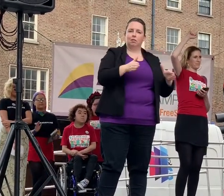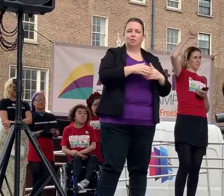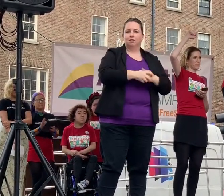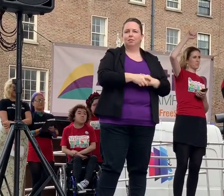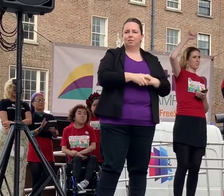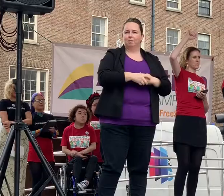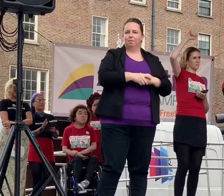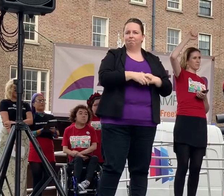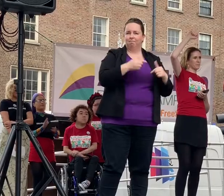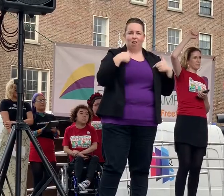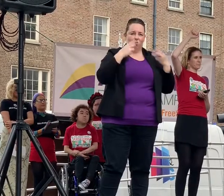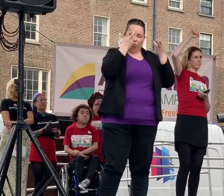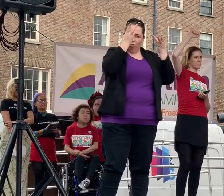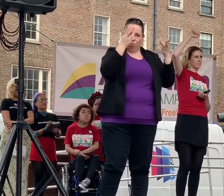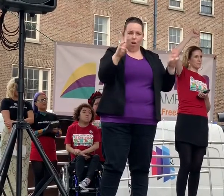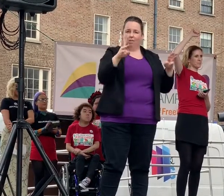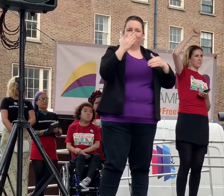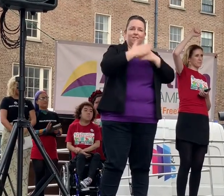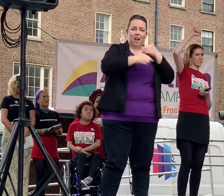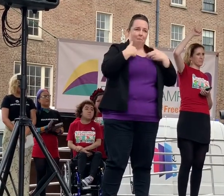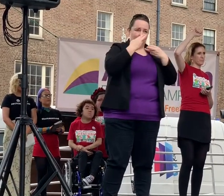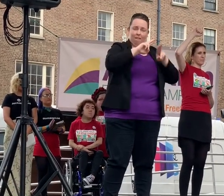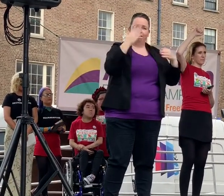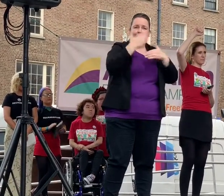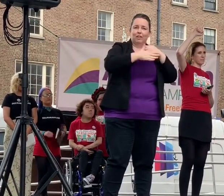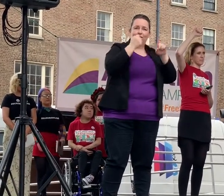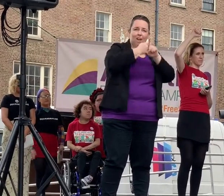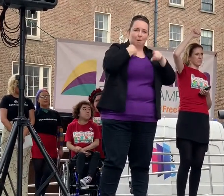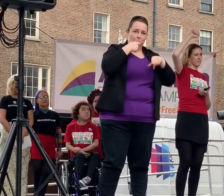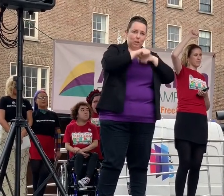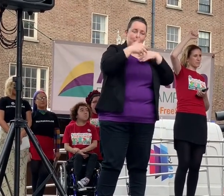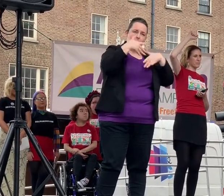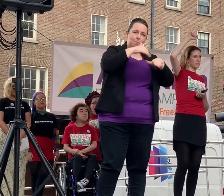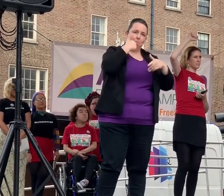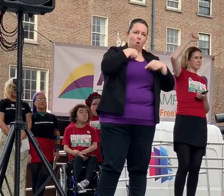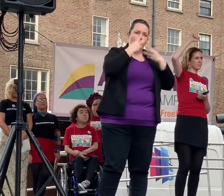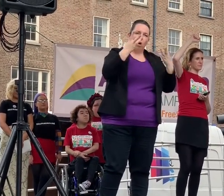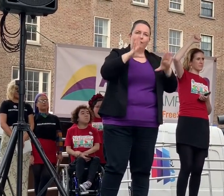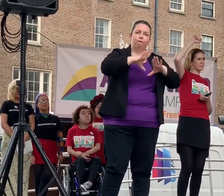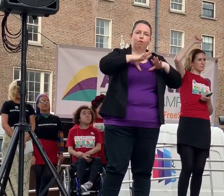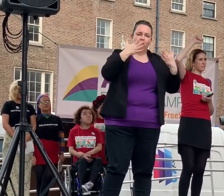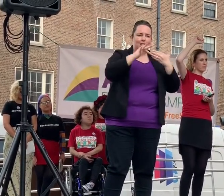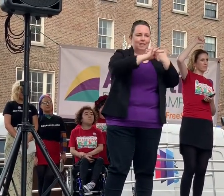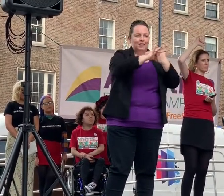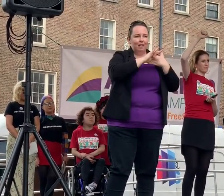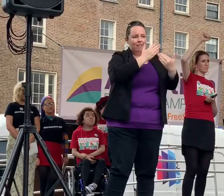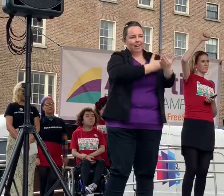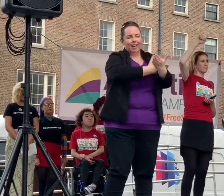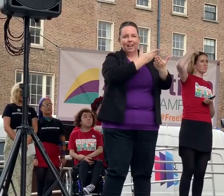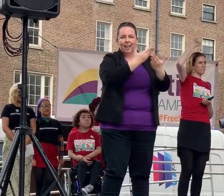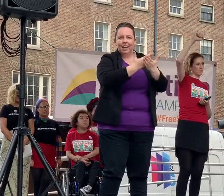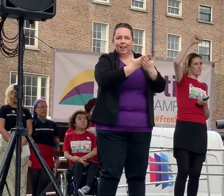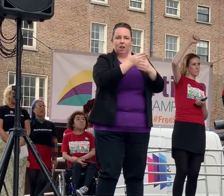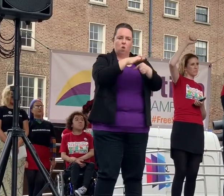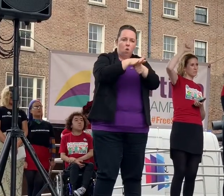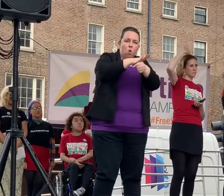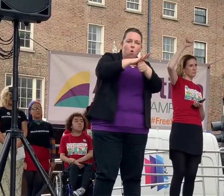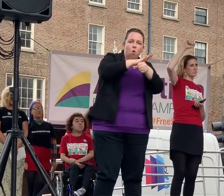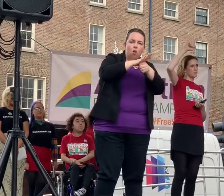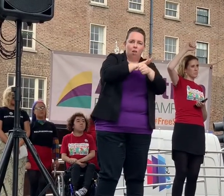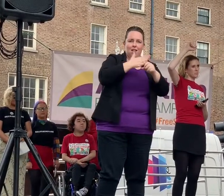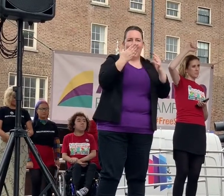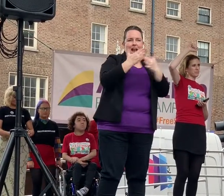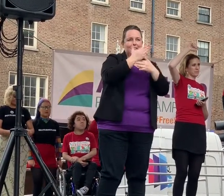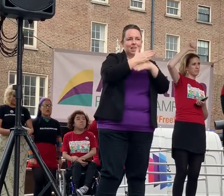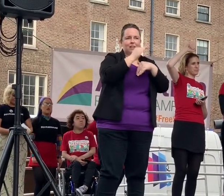We aren't done fighting. We're marching today because we want free, safe, legal, local access